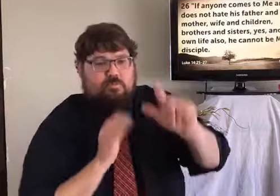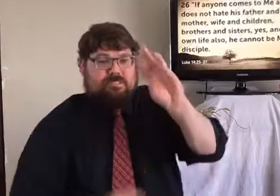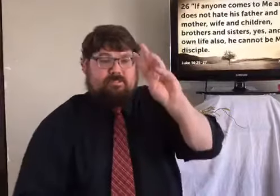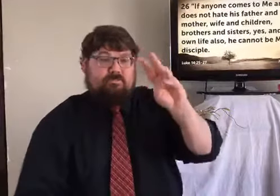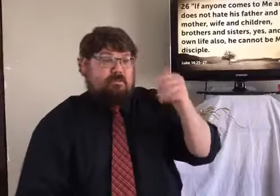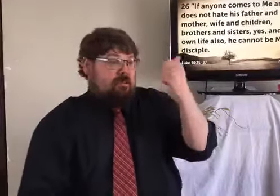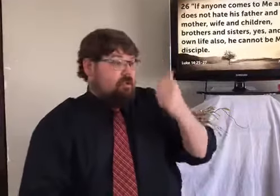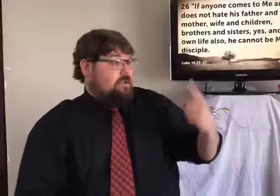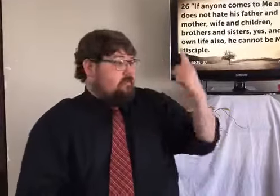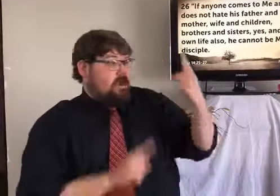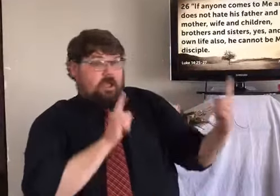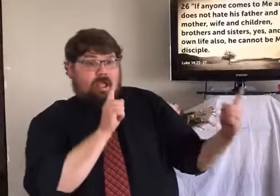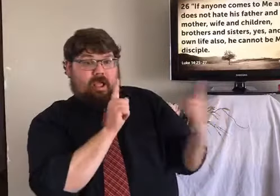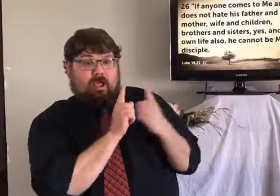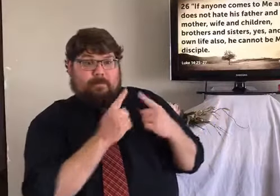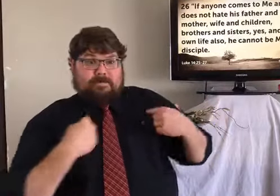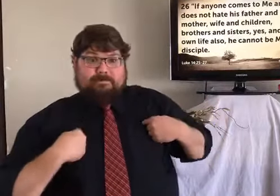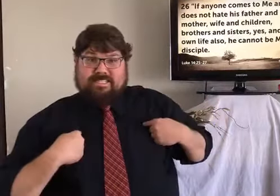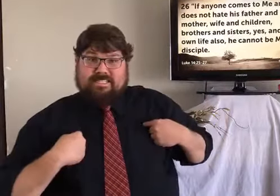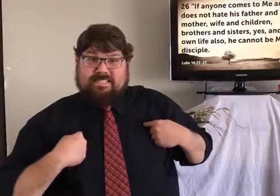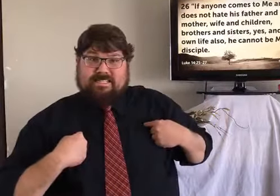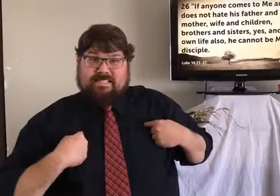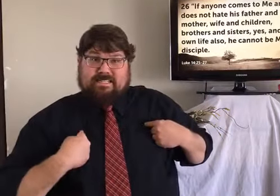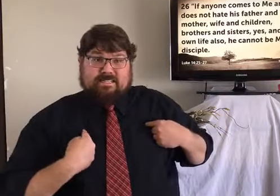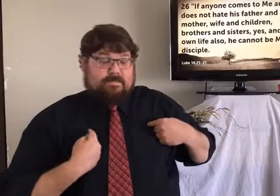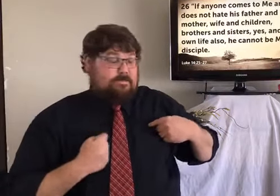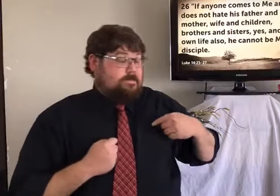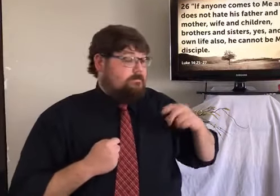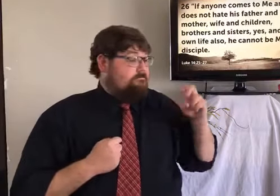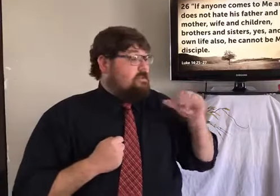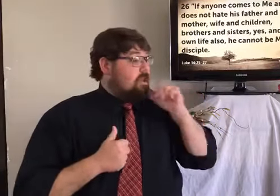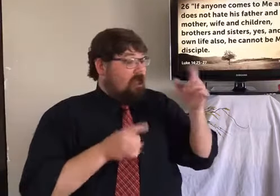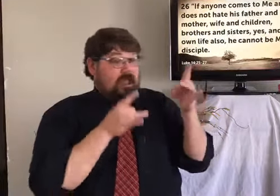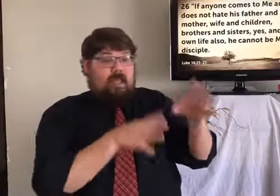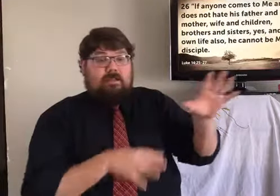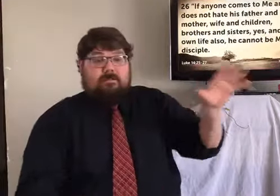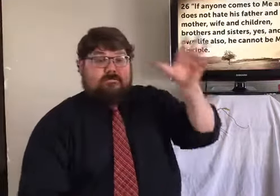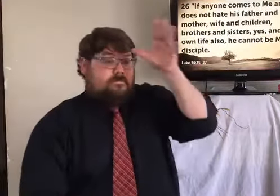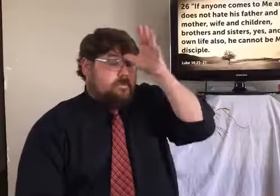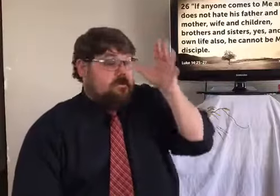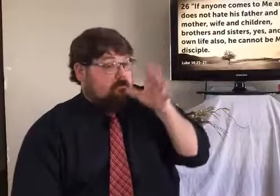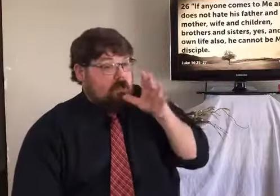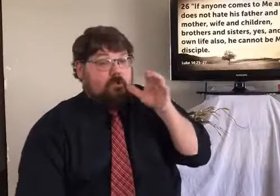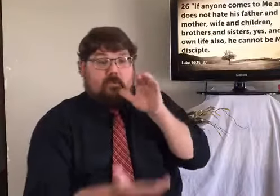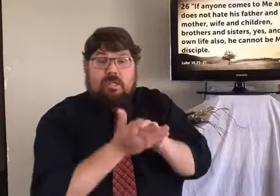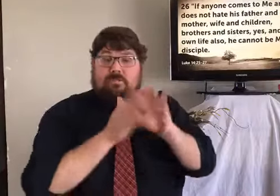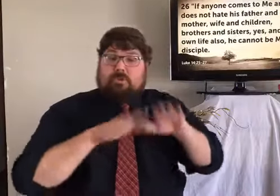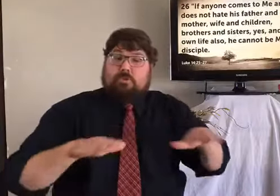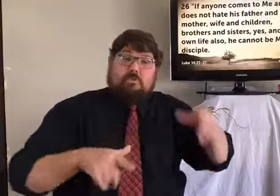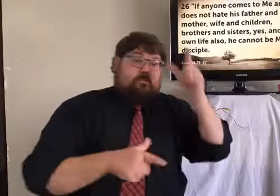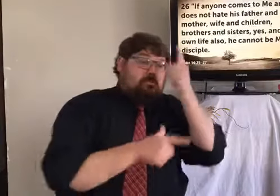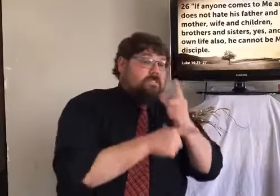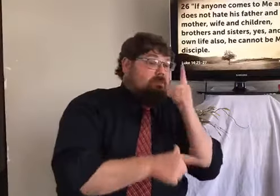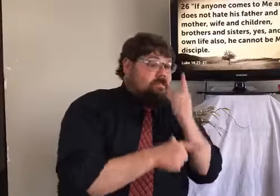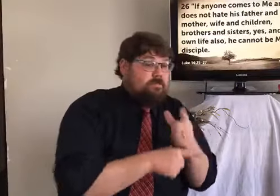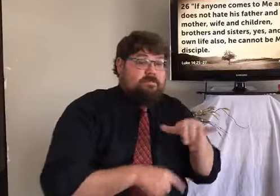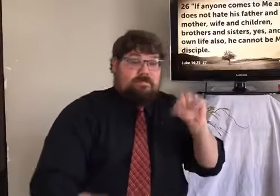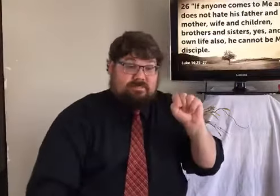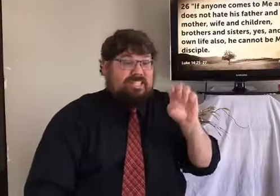Jesus. And Jesus turned and said to them, If anyone comes to me and does not hate his